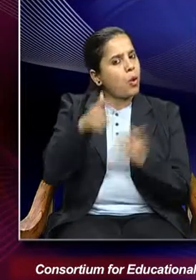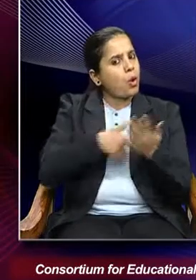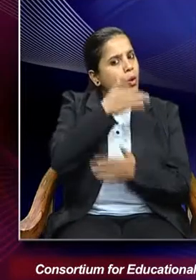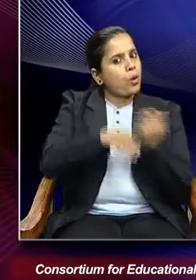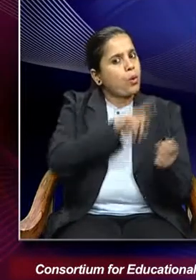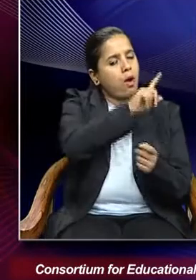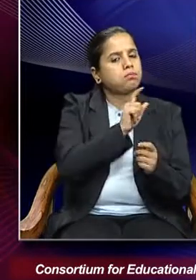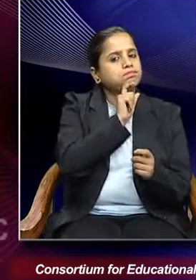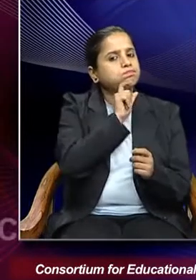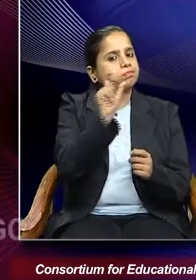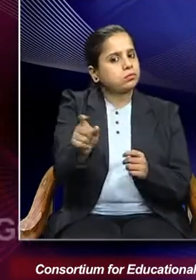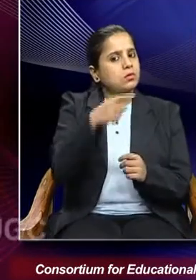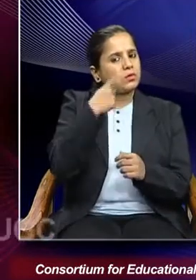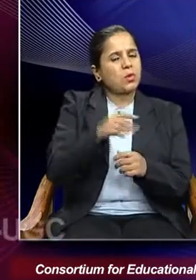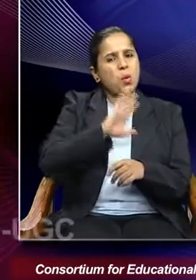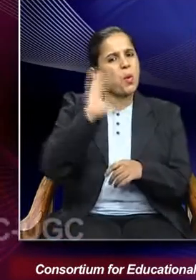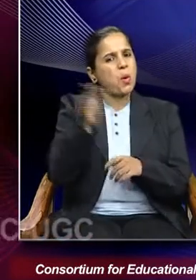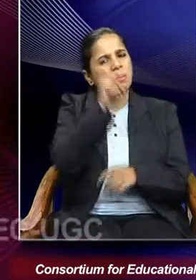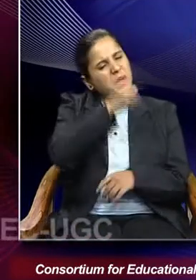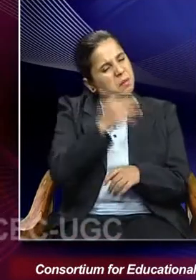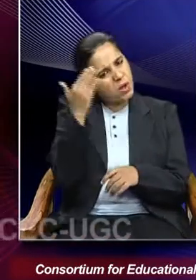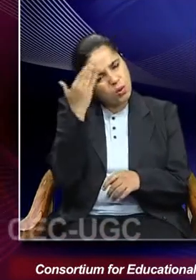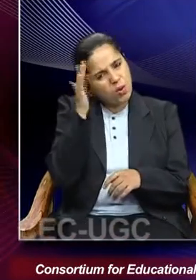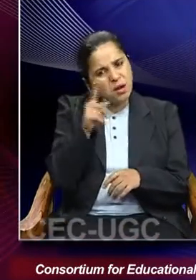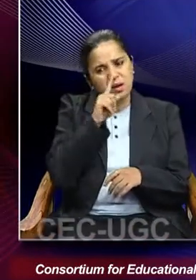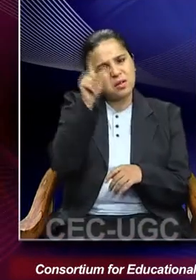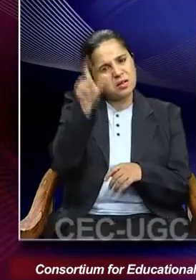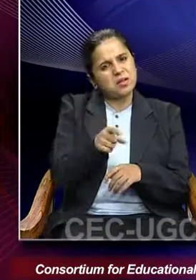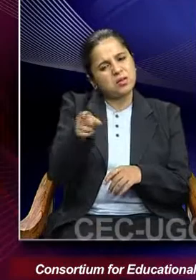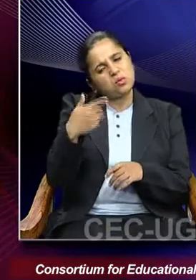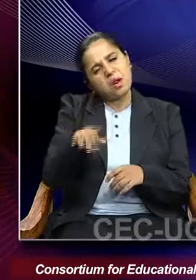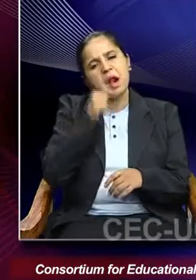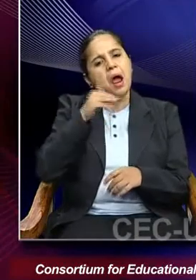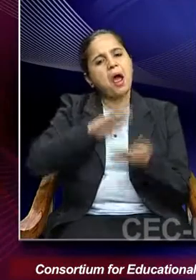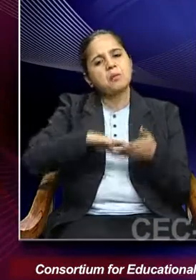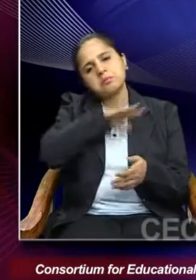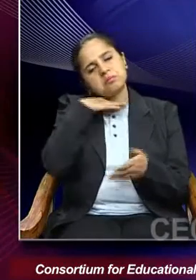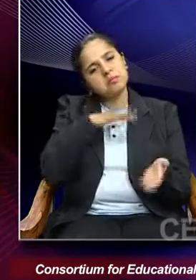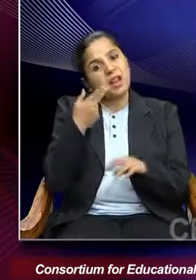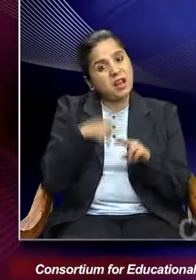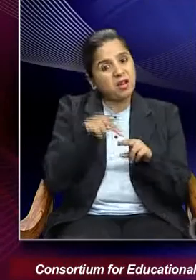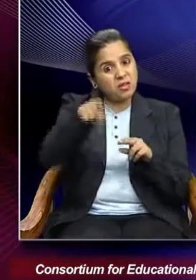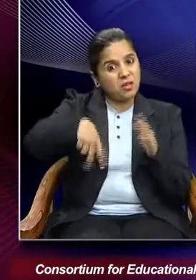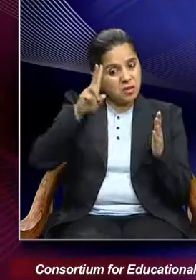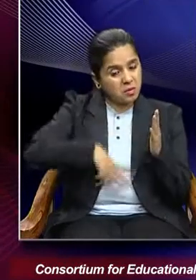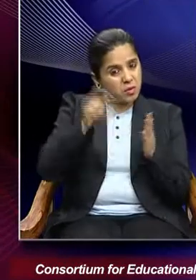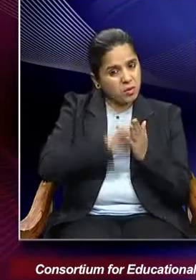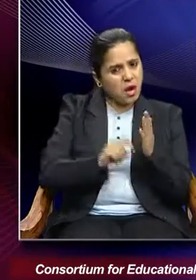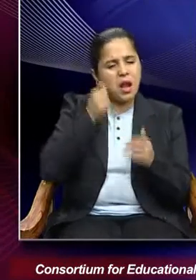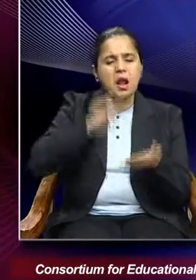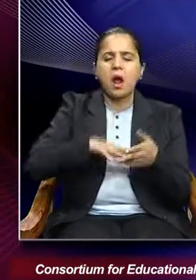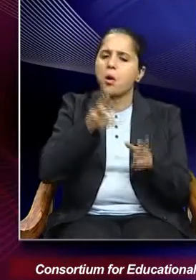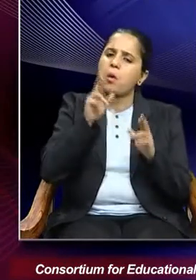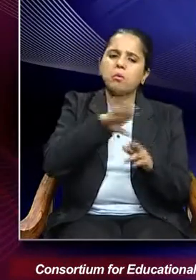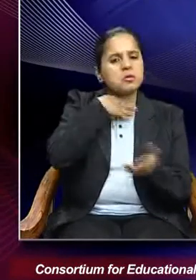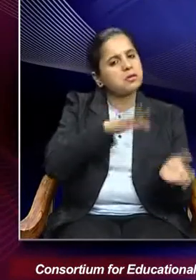commented, Everybody knew that she would be widowed if she learned to read and write.